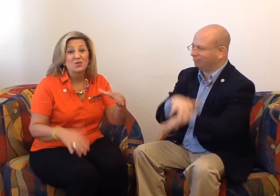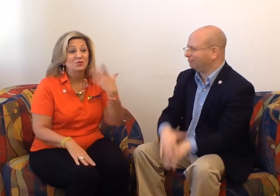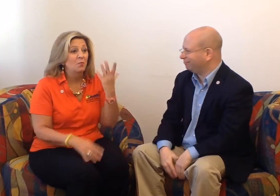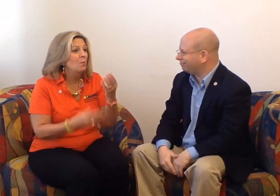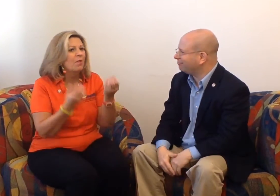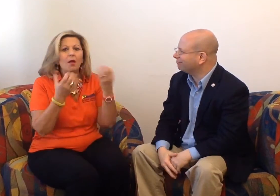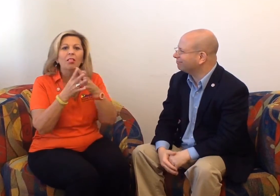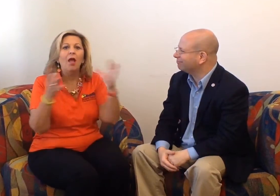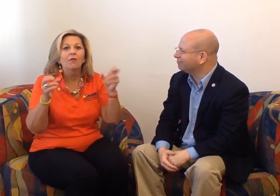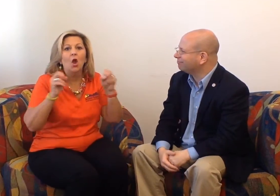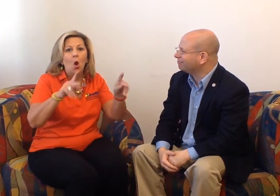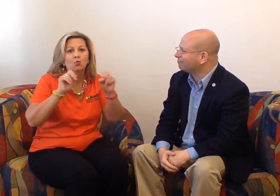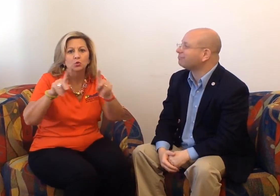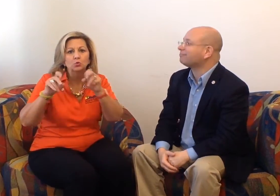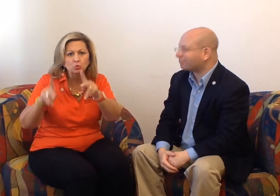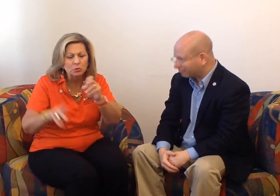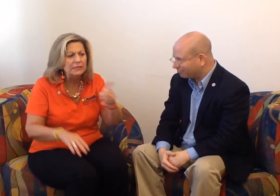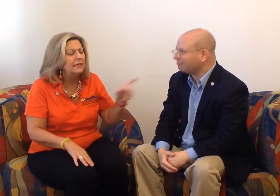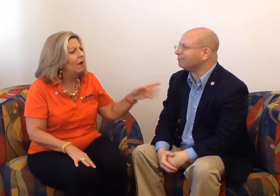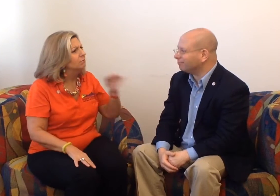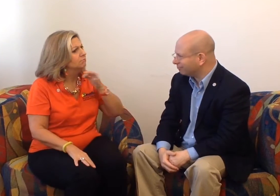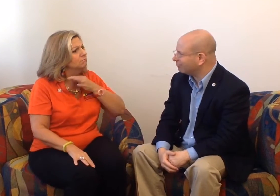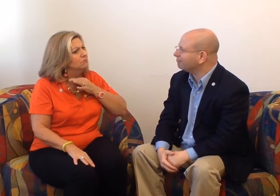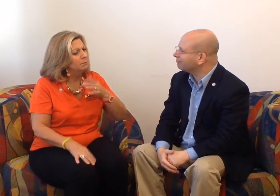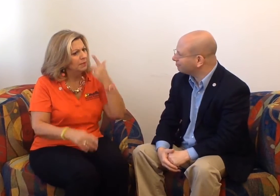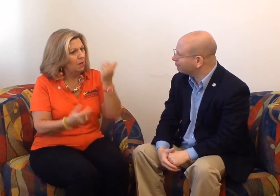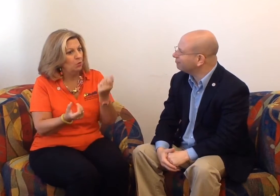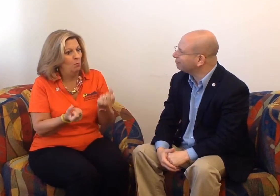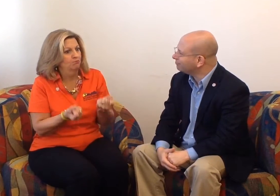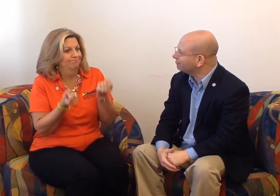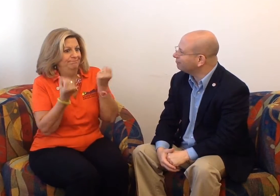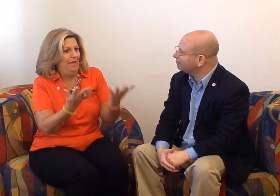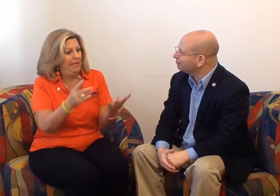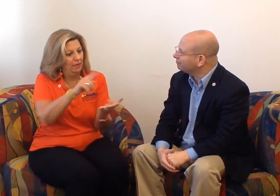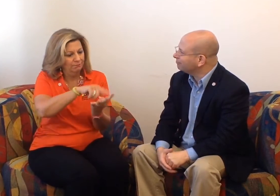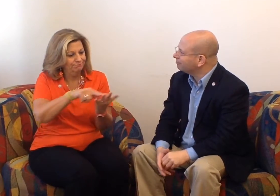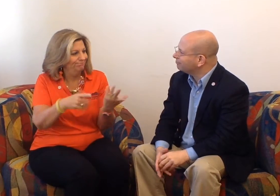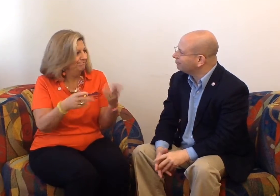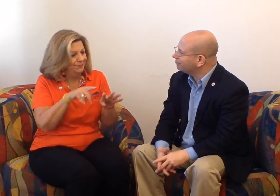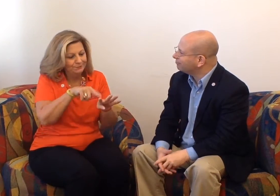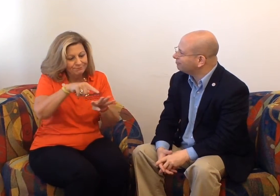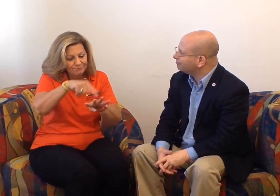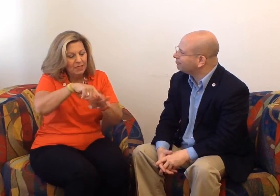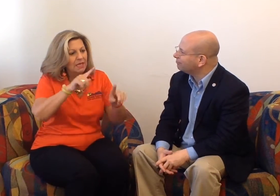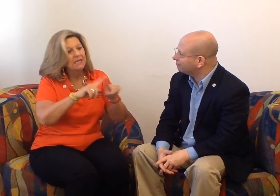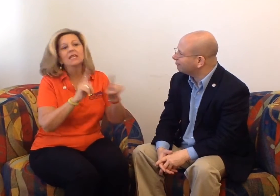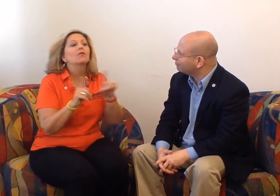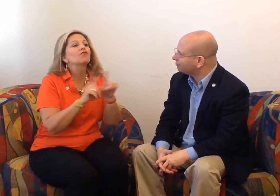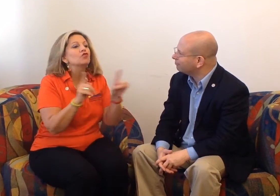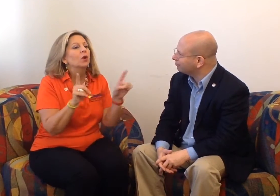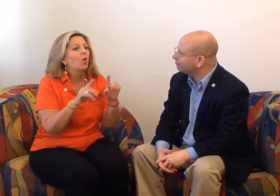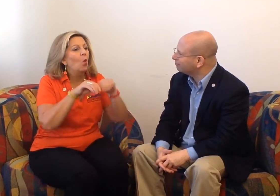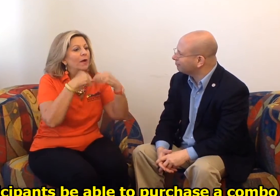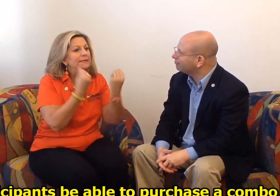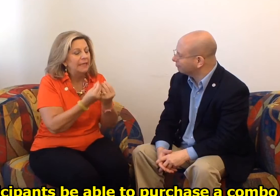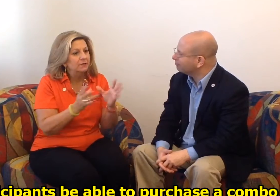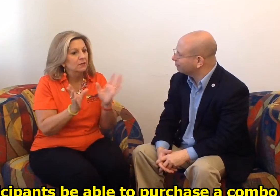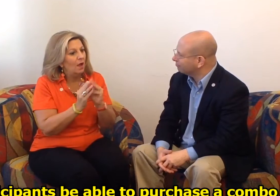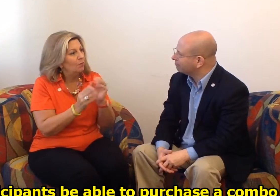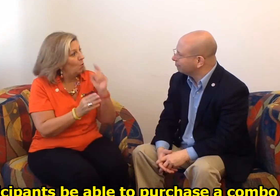Yes, that will present many opportunities. Because there are so many organizations participating, will participants